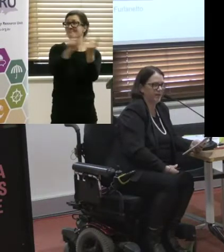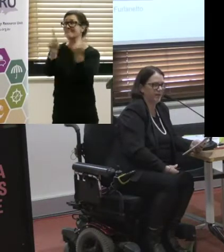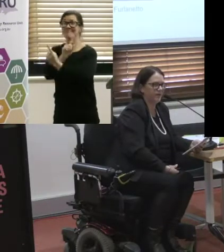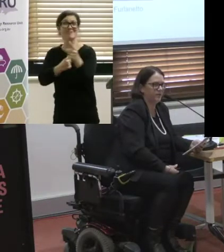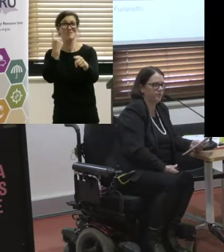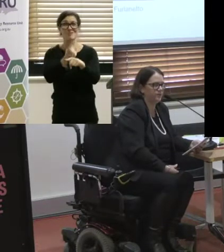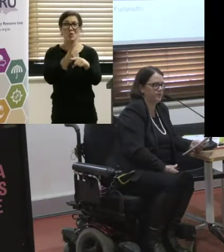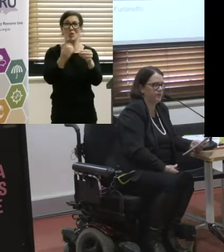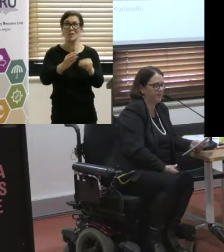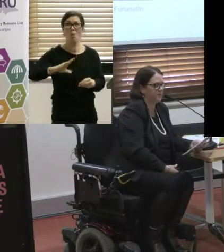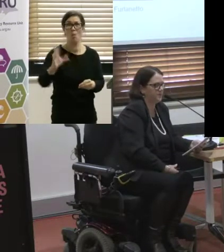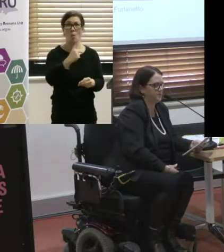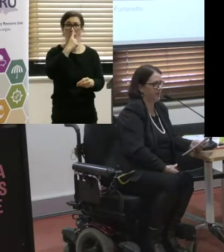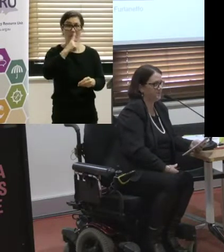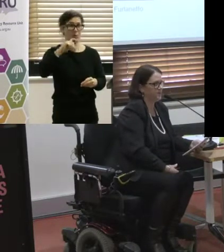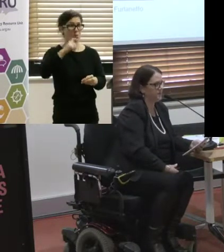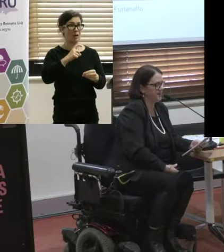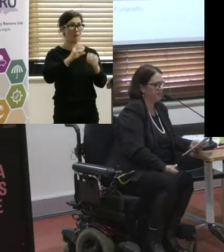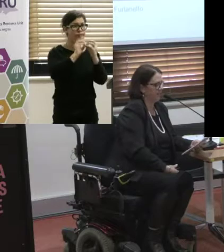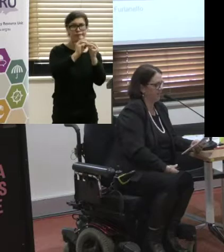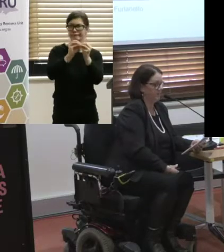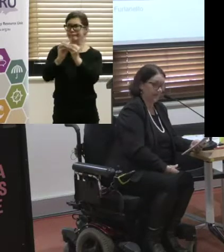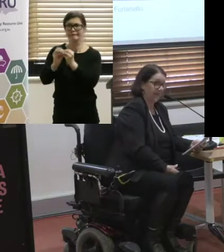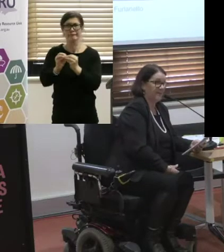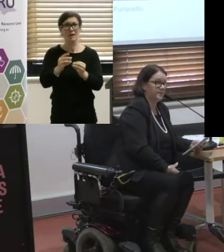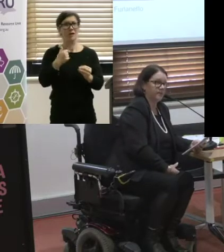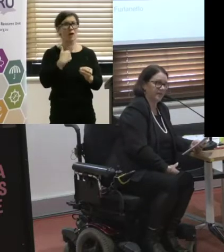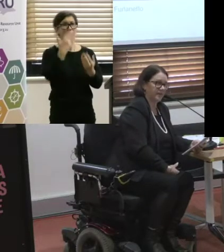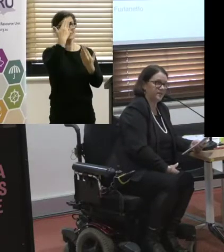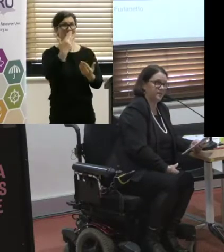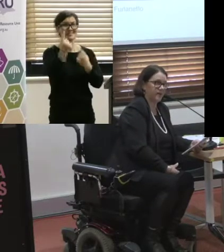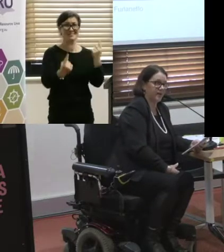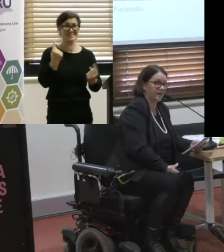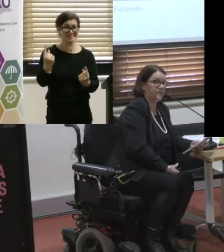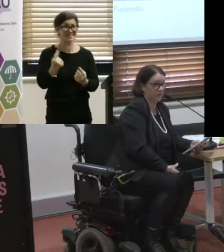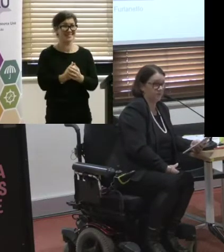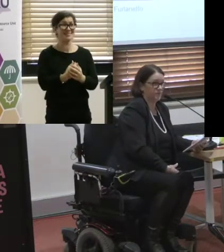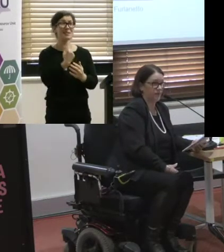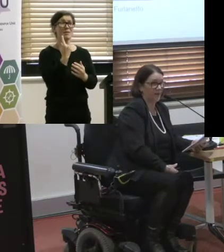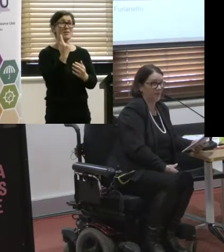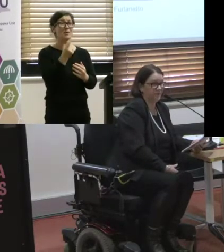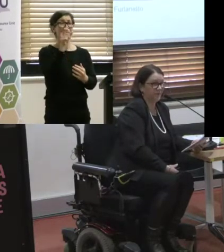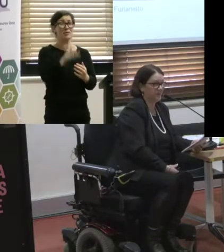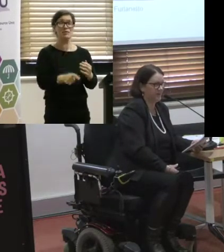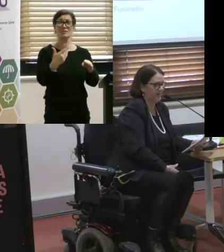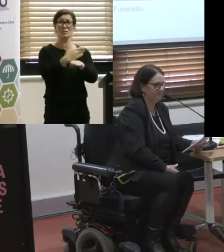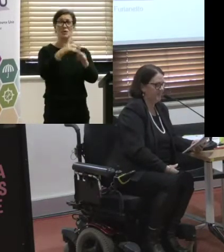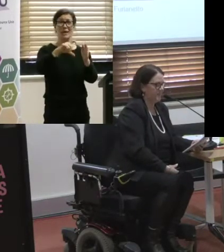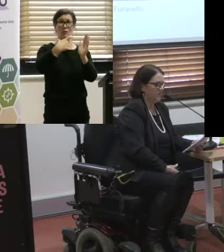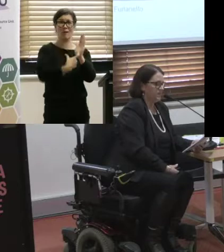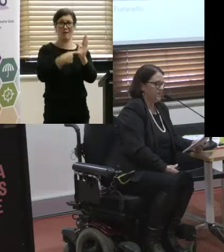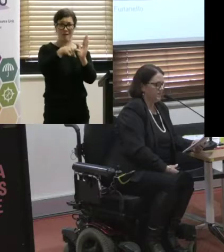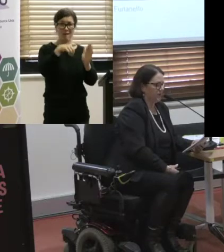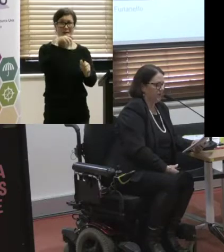I need to be. And I do that with the utmost respect, because having been a councillor and in council for eight years, I know it's pretty hard on the other side.